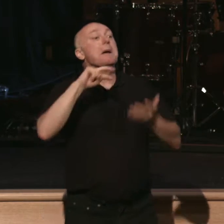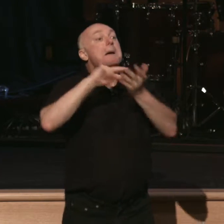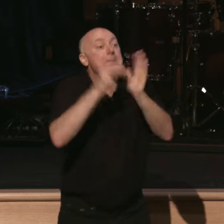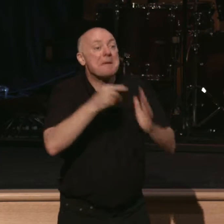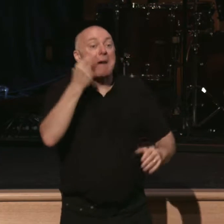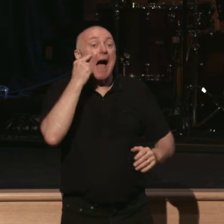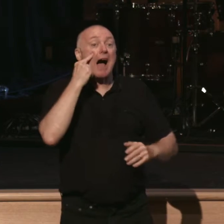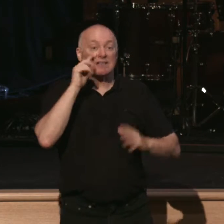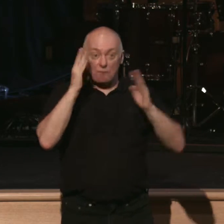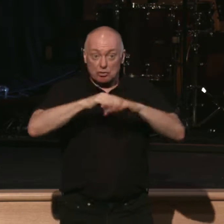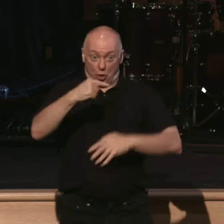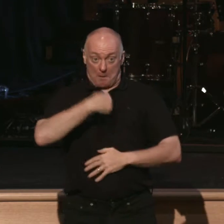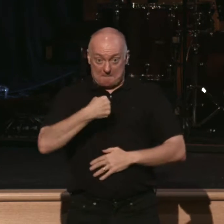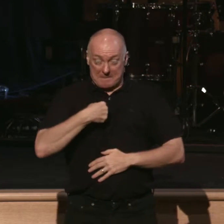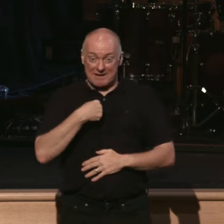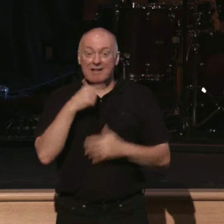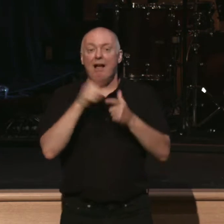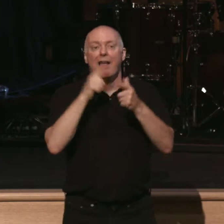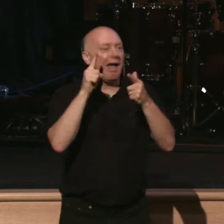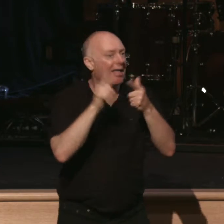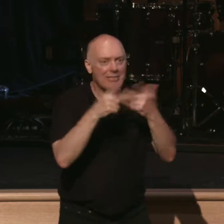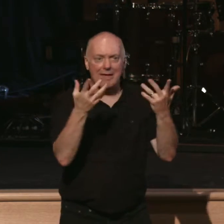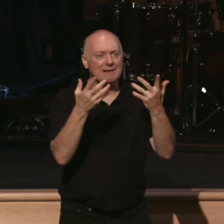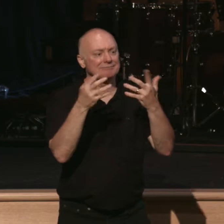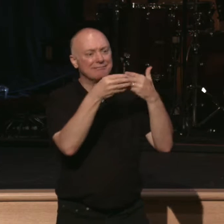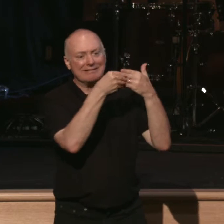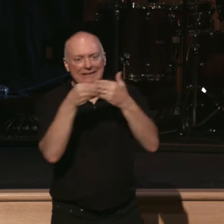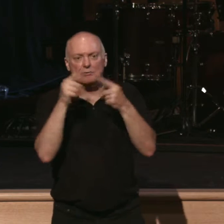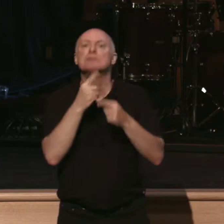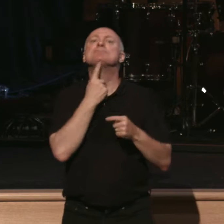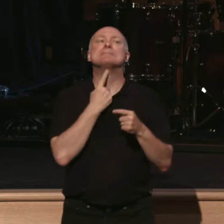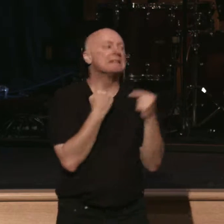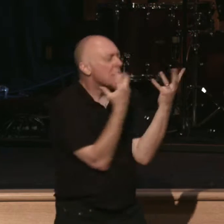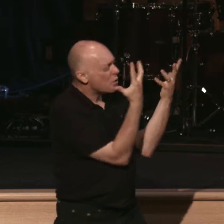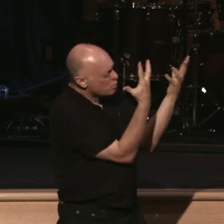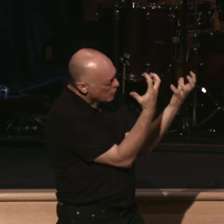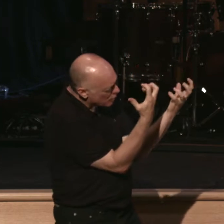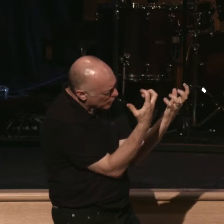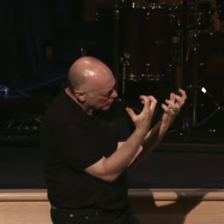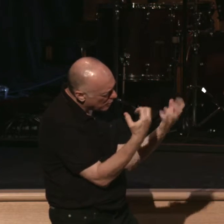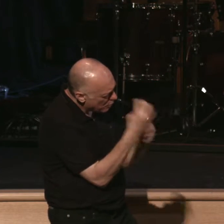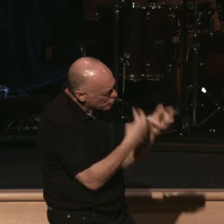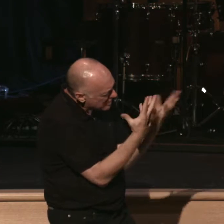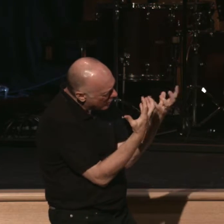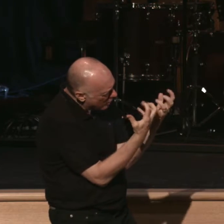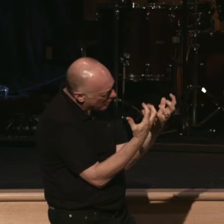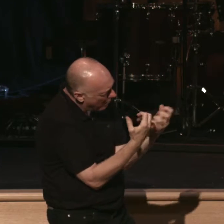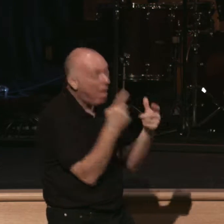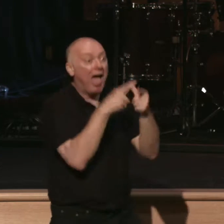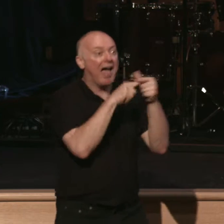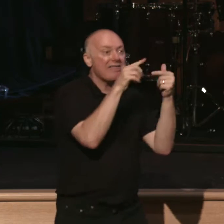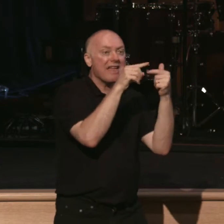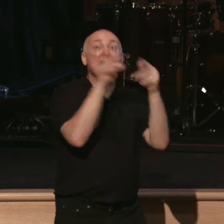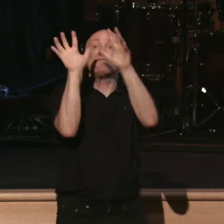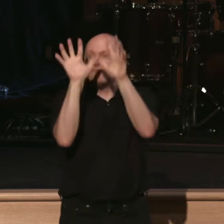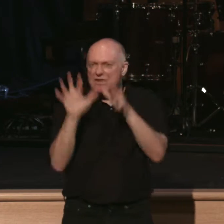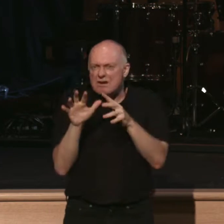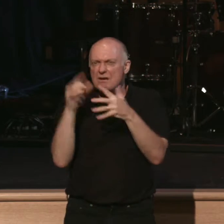me. Leading to all kinds of lusts. I have my eyes on the things of the world. And fears. Leading to all kinds of